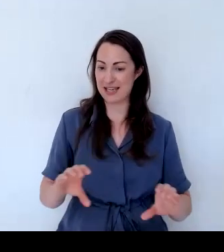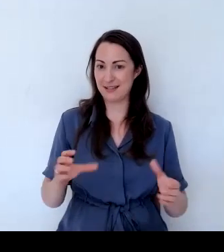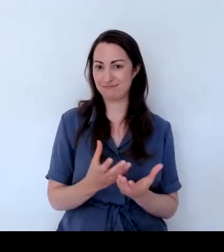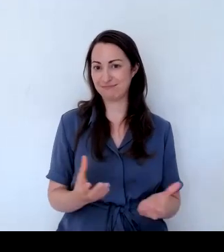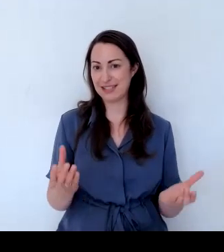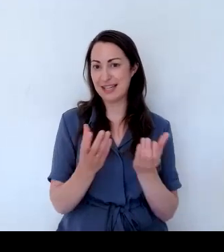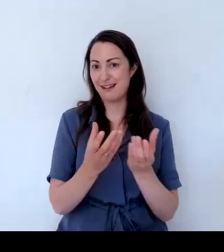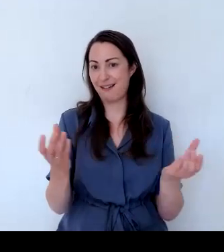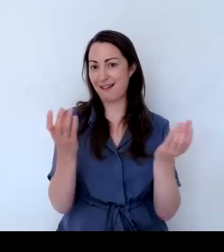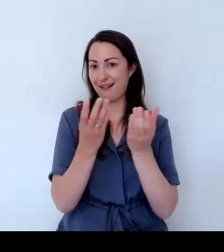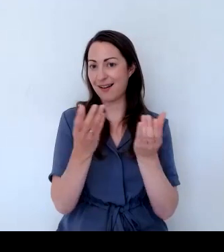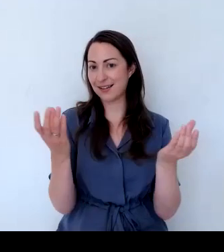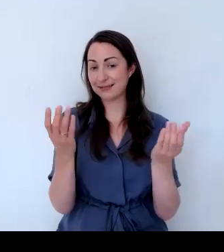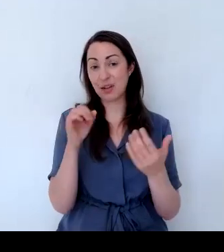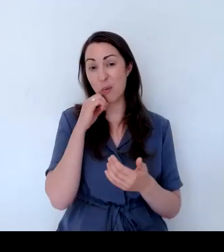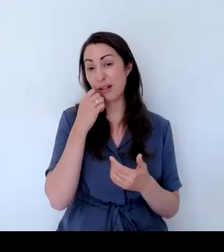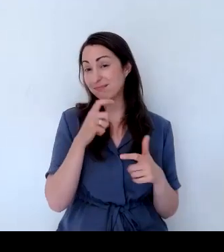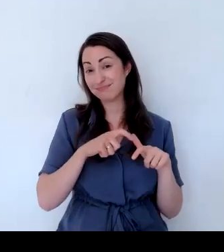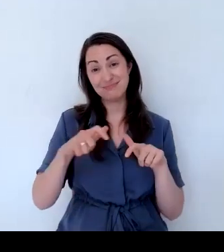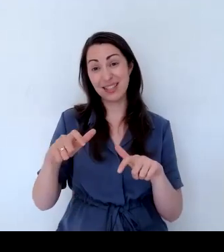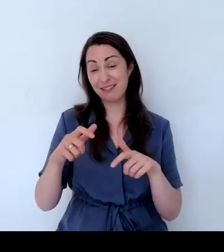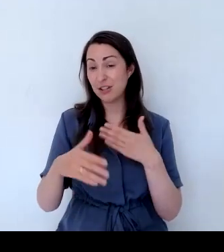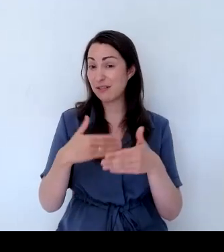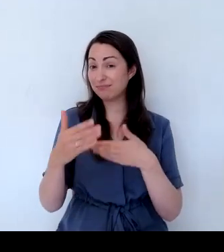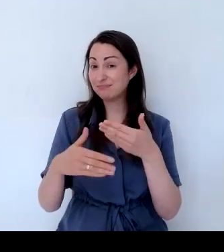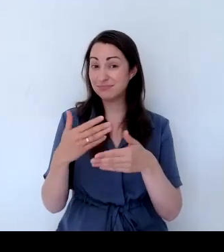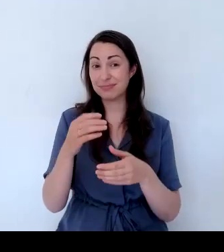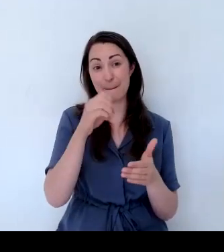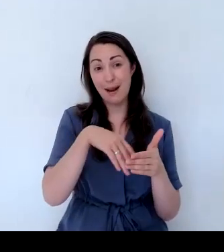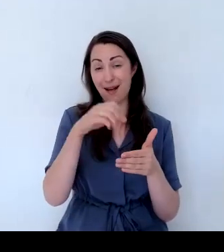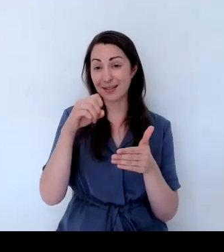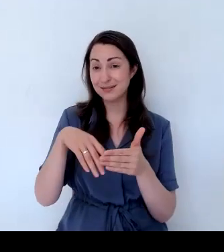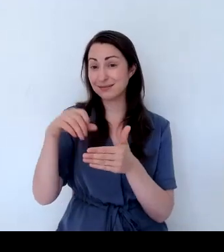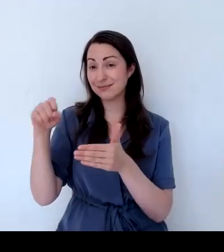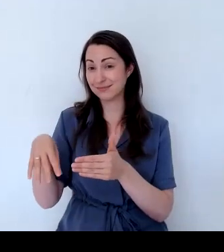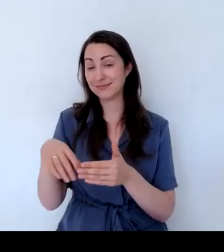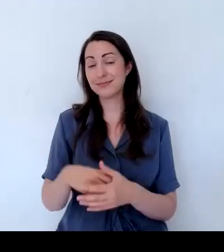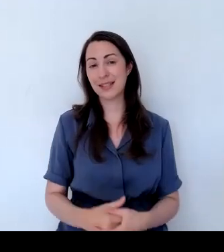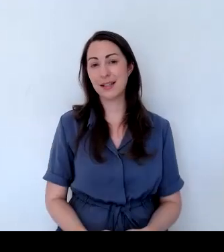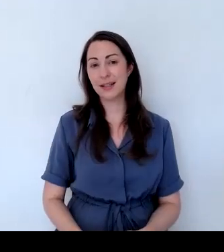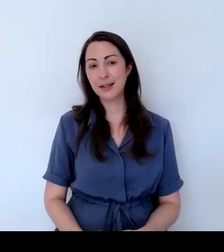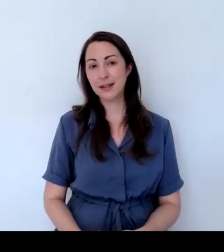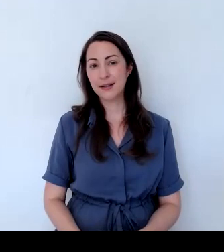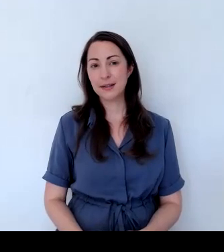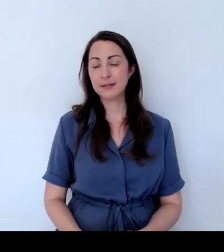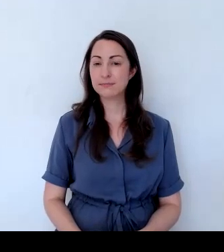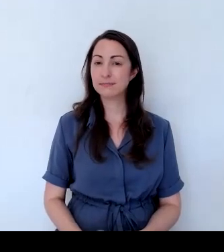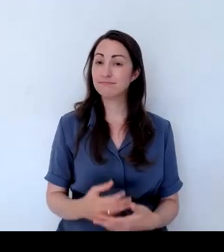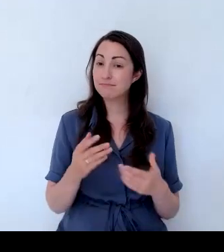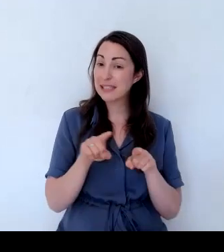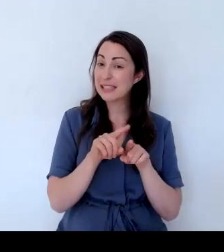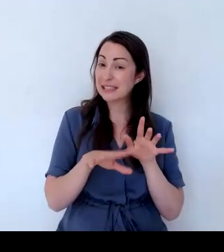And I'll just carry on planting that up with more similar,